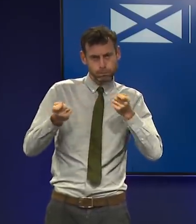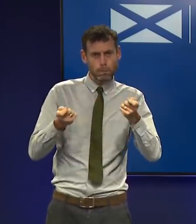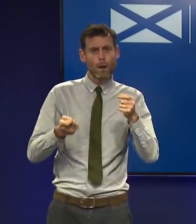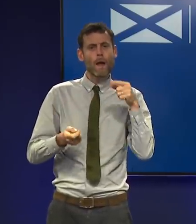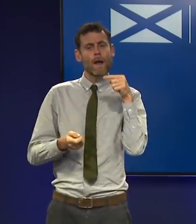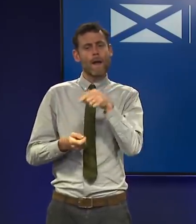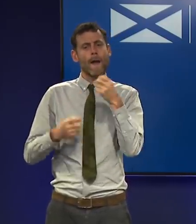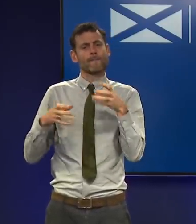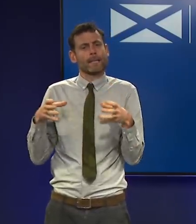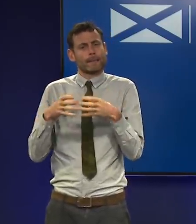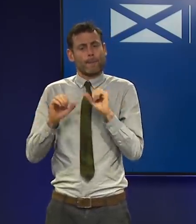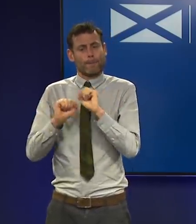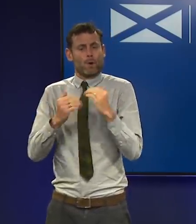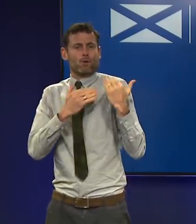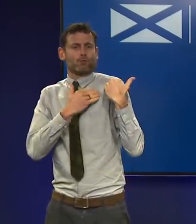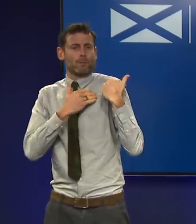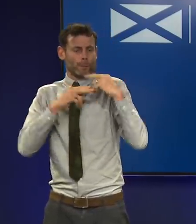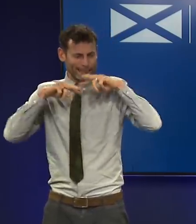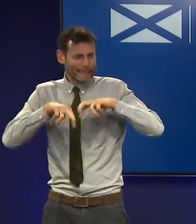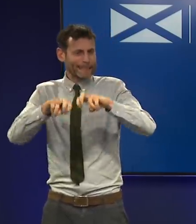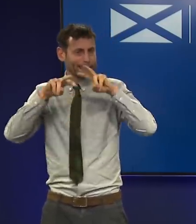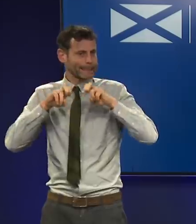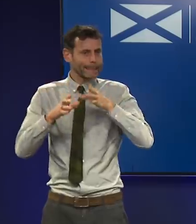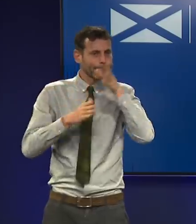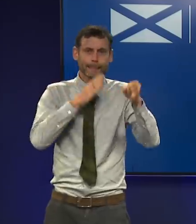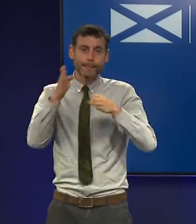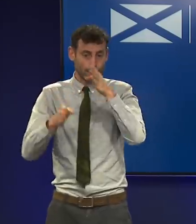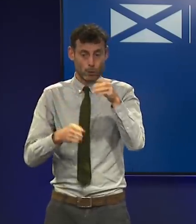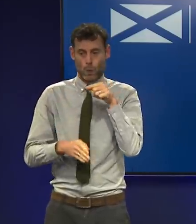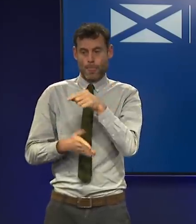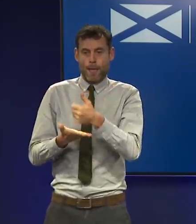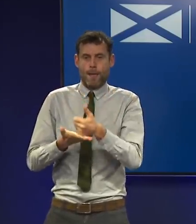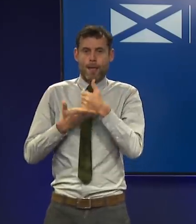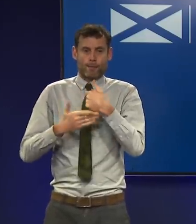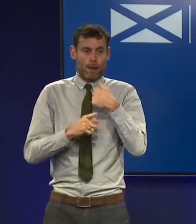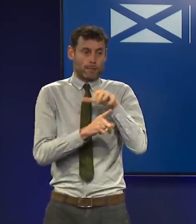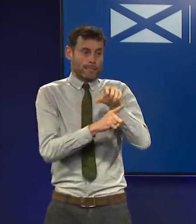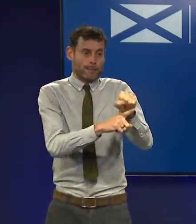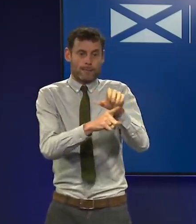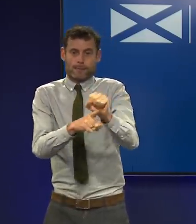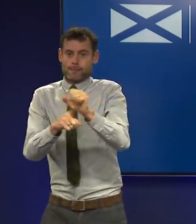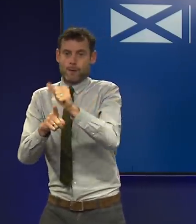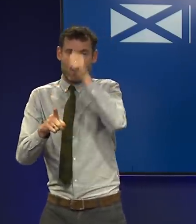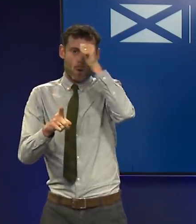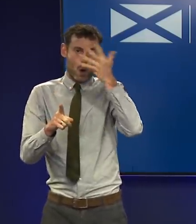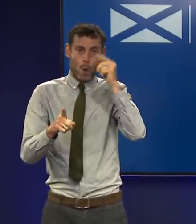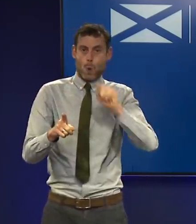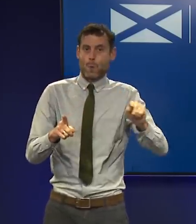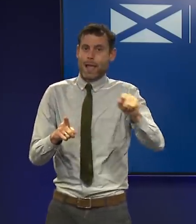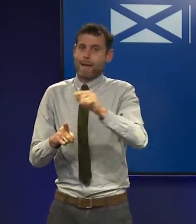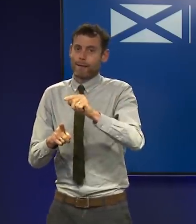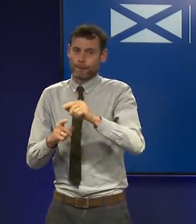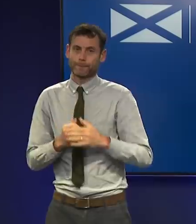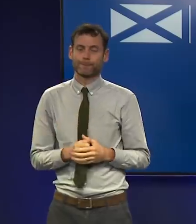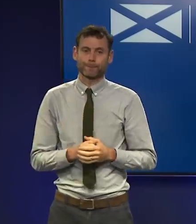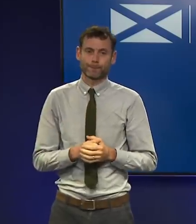for the work they are doing to ensure that we are able to detect cases of this variant quickly. As we confirmed earlier